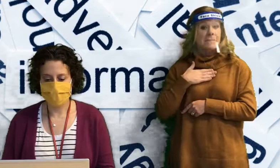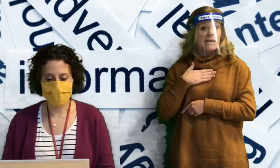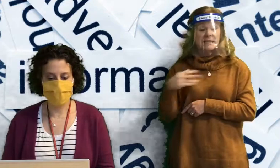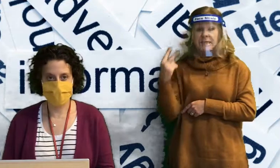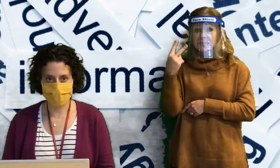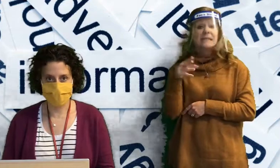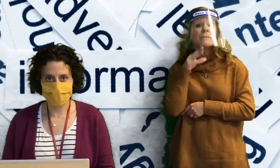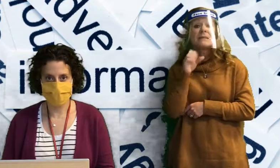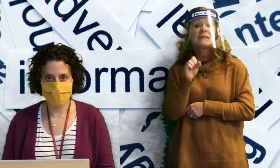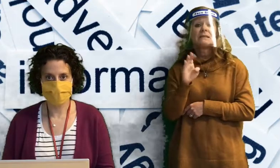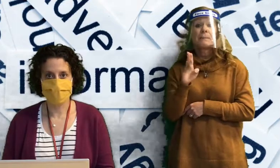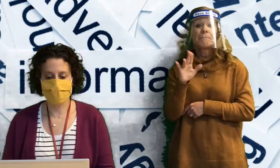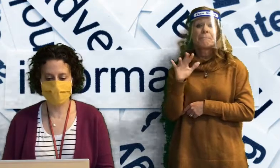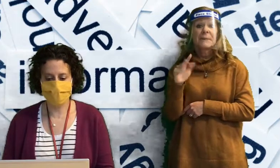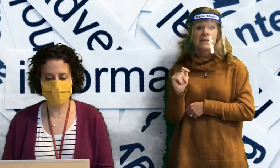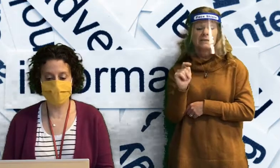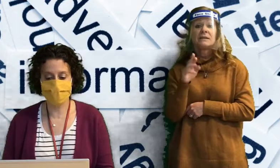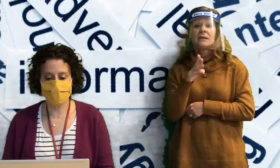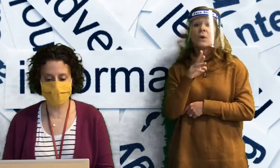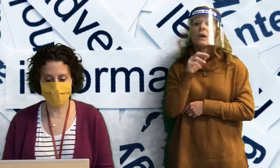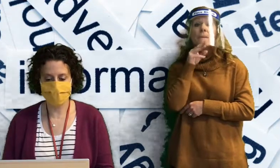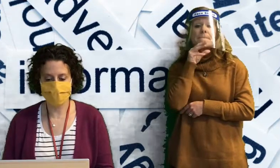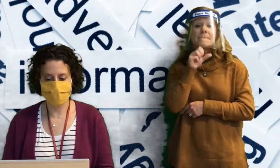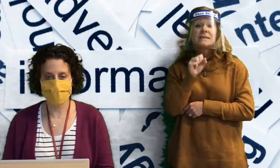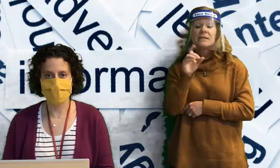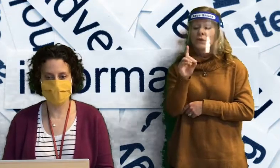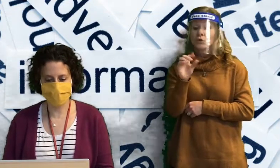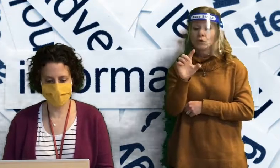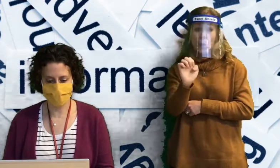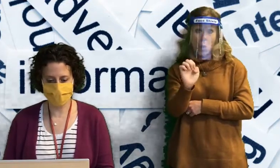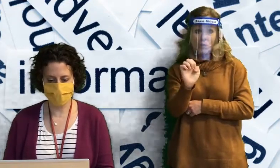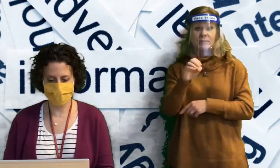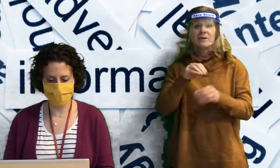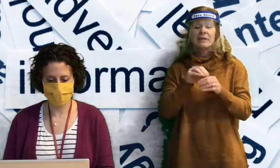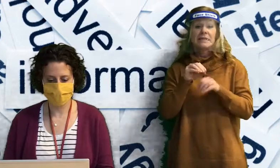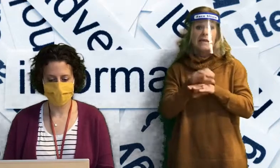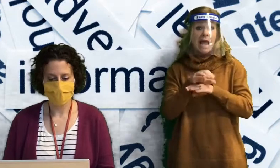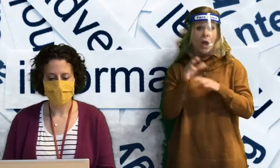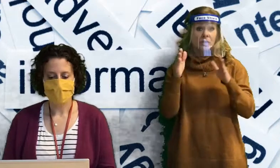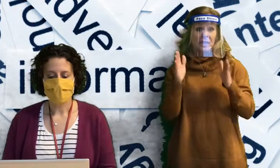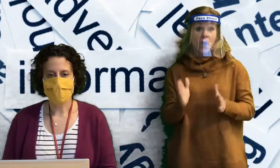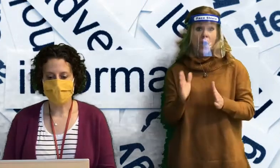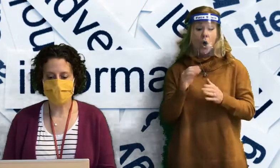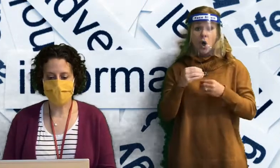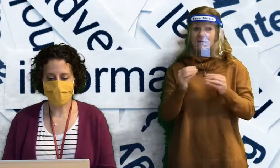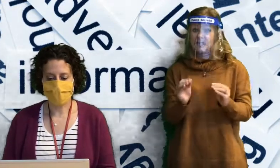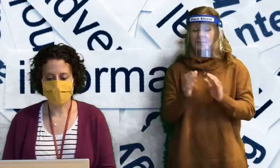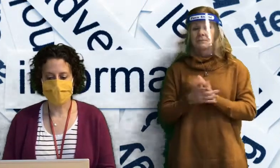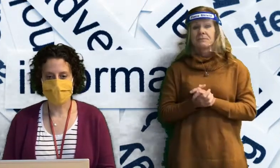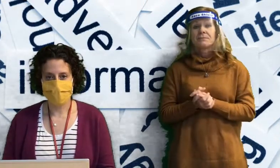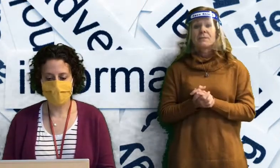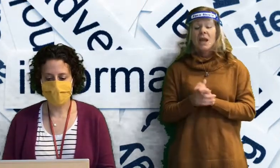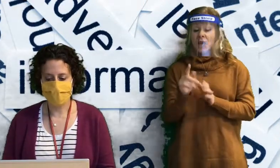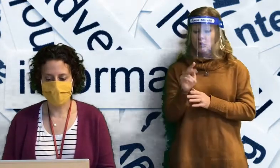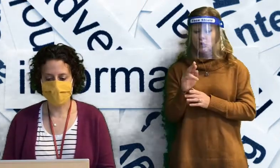Mrs. Bilt or Mrs. Dole in the counseling office. TRIO offers